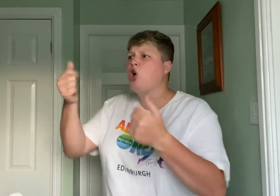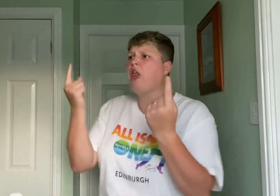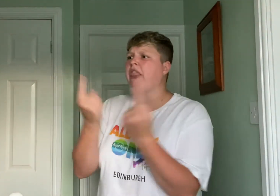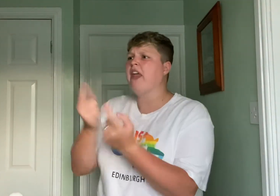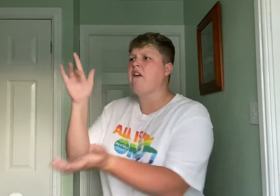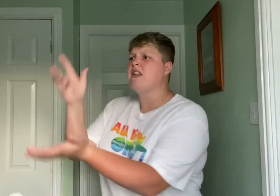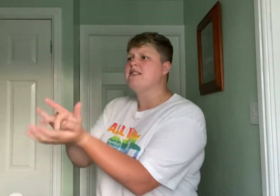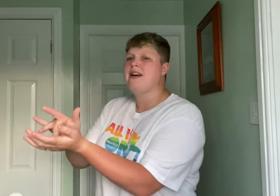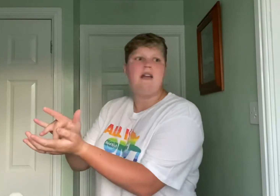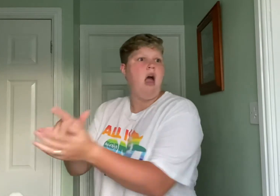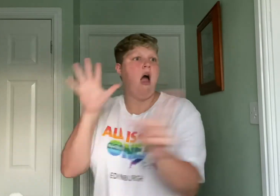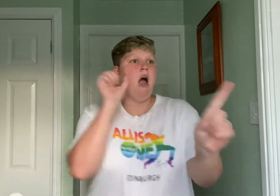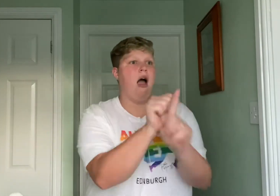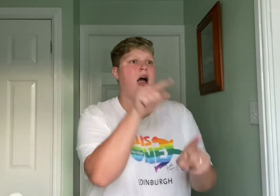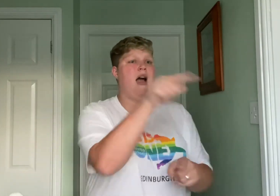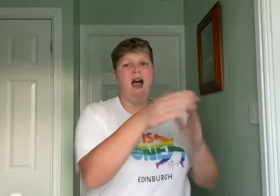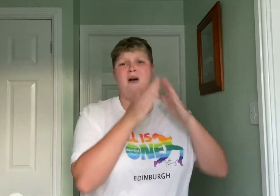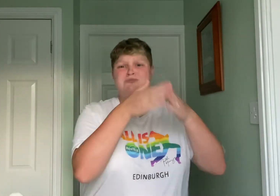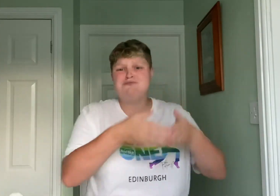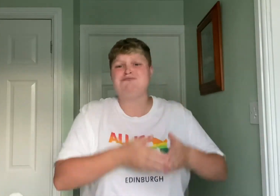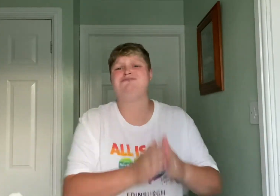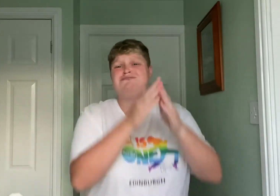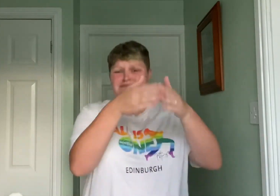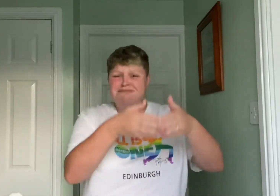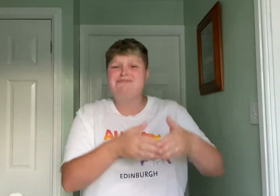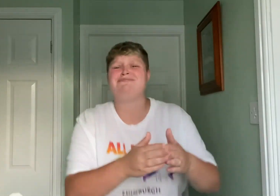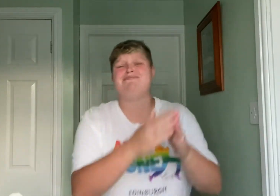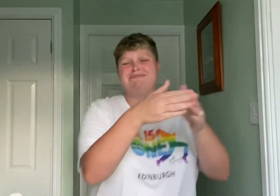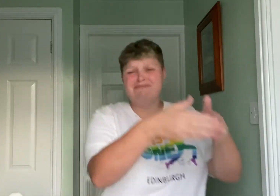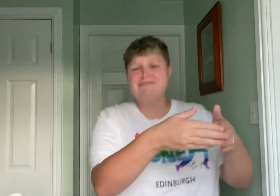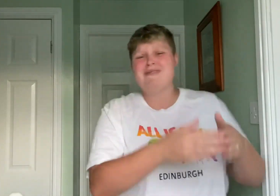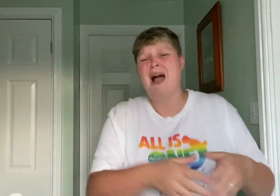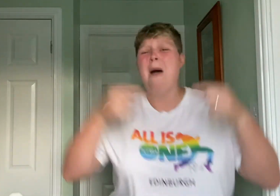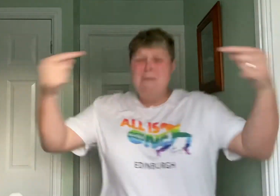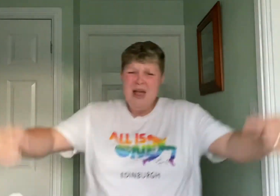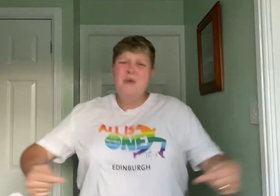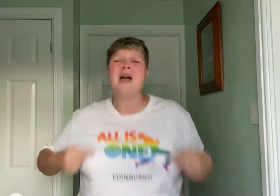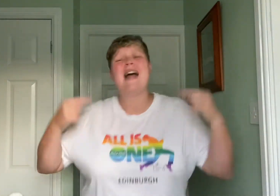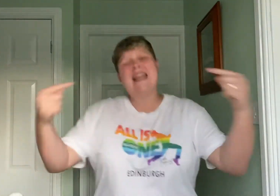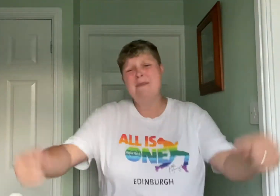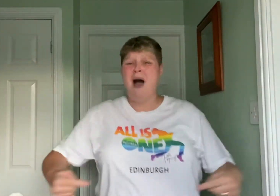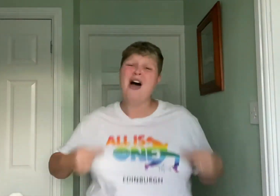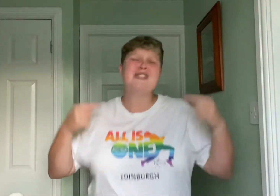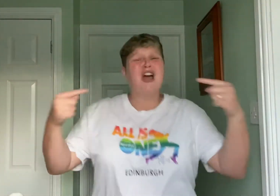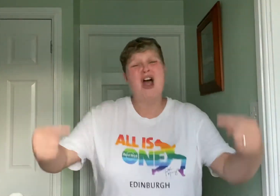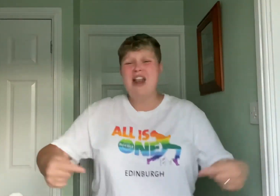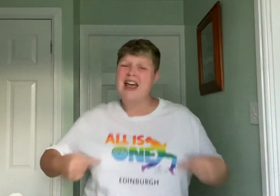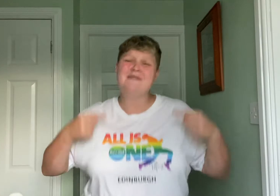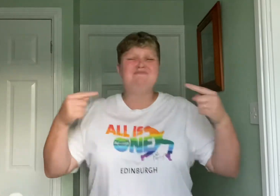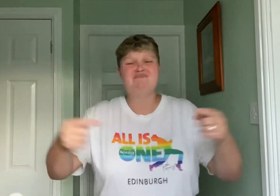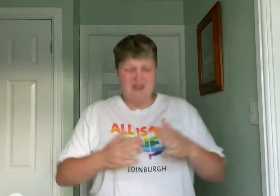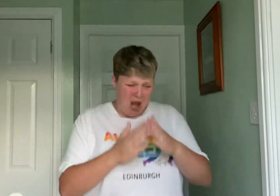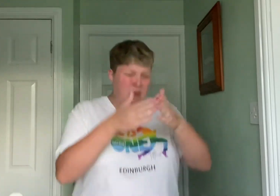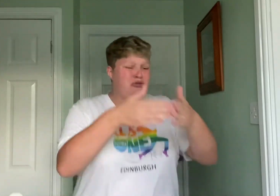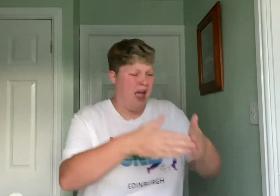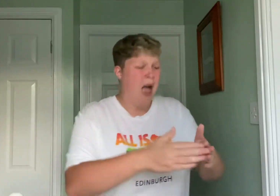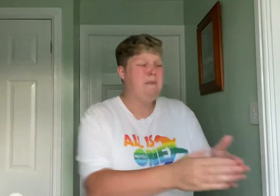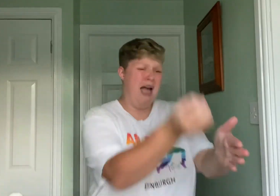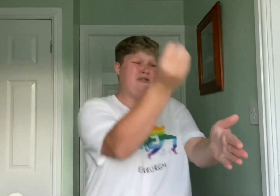good side of the city Till I used to ride on the river, the road, queen Big wheel came on a time Tackled the moon,